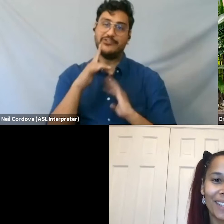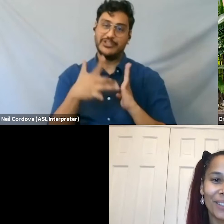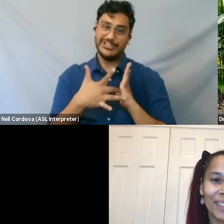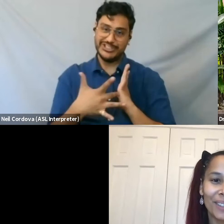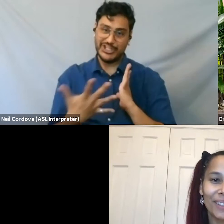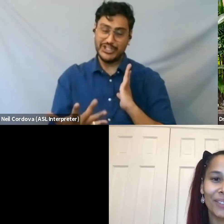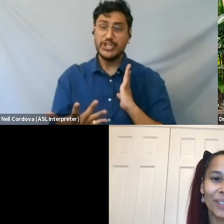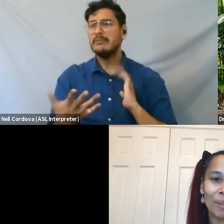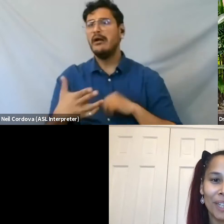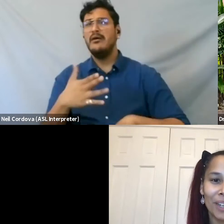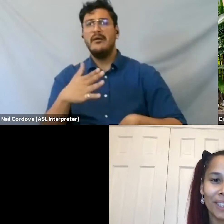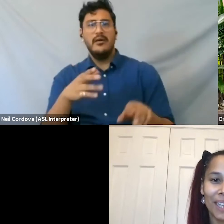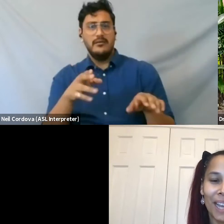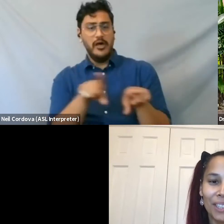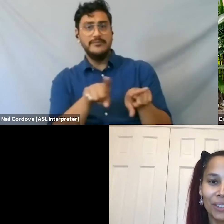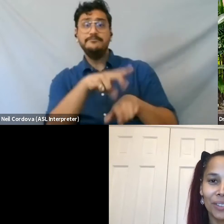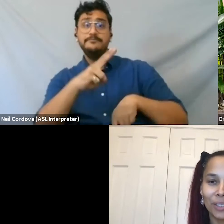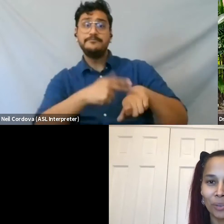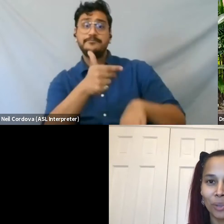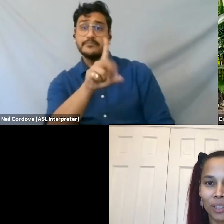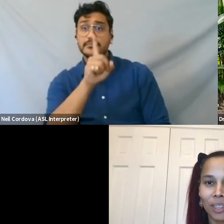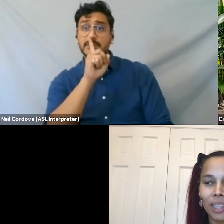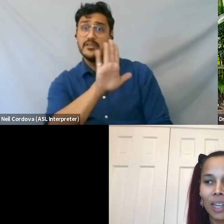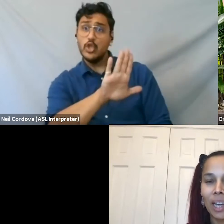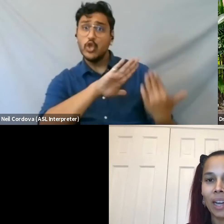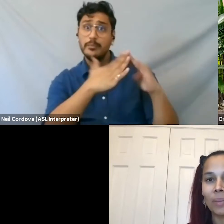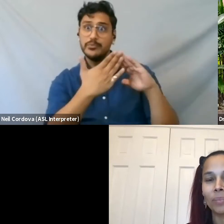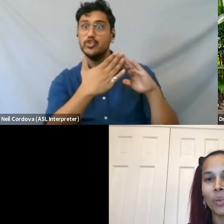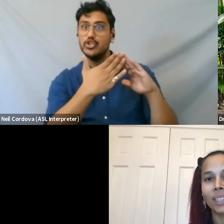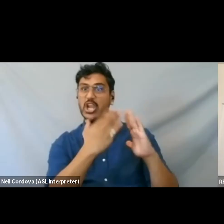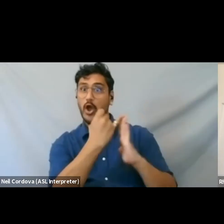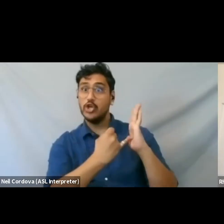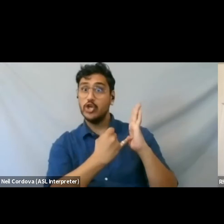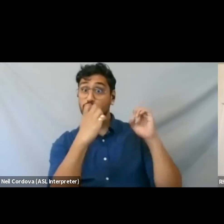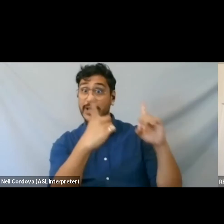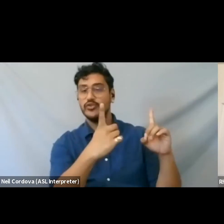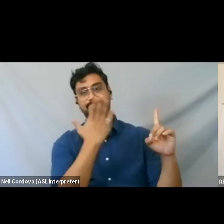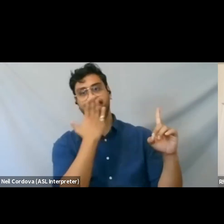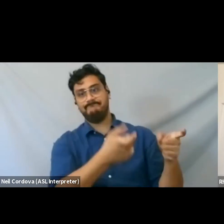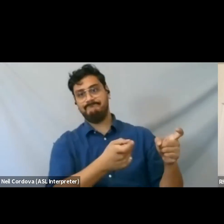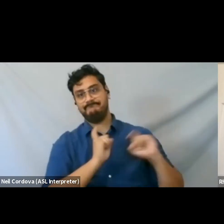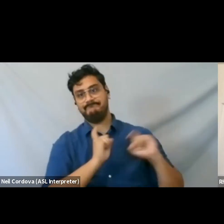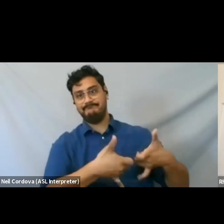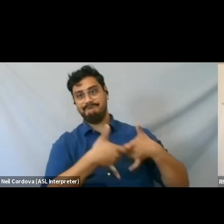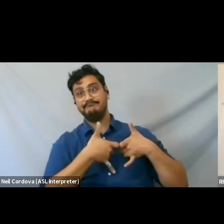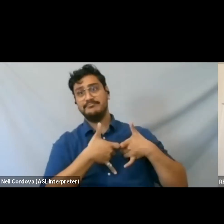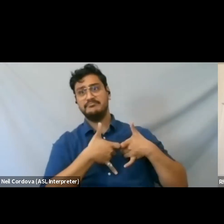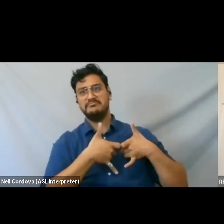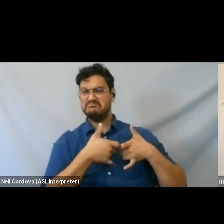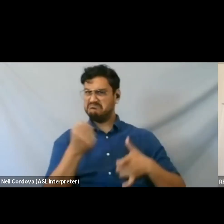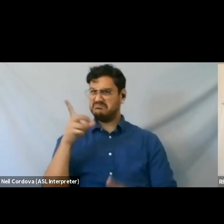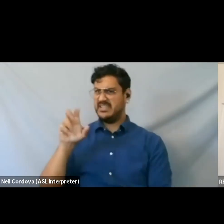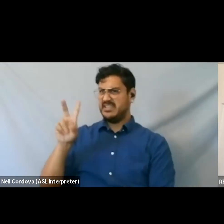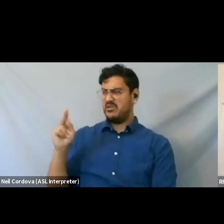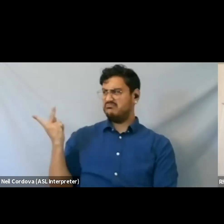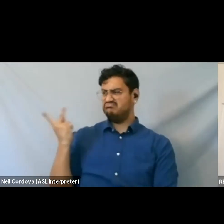to thank the National Guild for Community Arts Education for this award. When Derek and I went to Oberlin, I had no